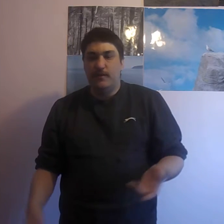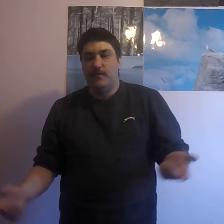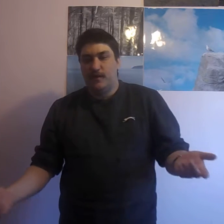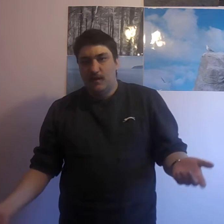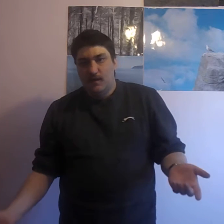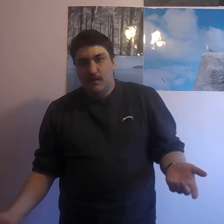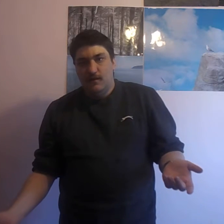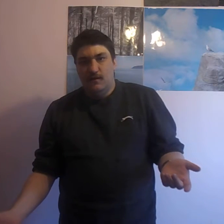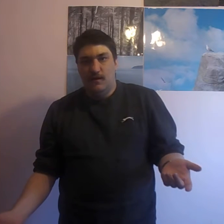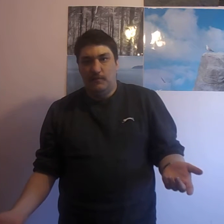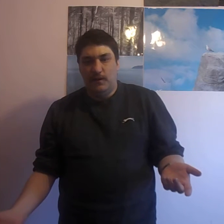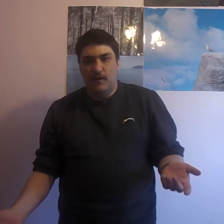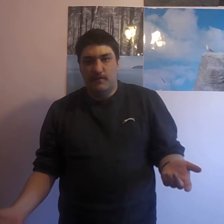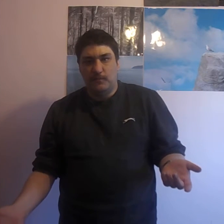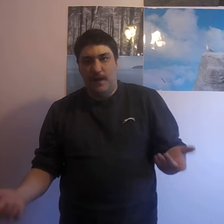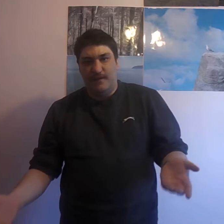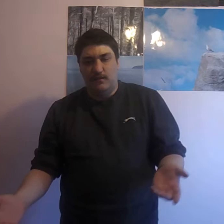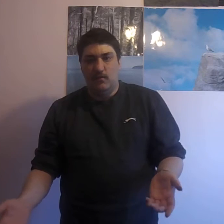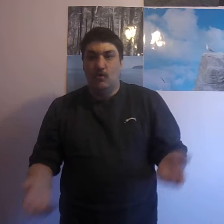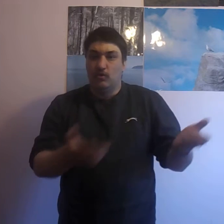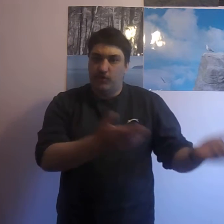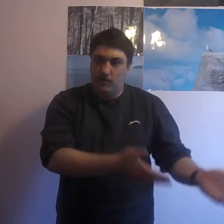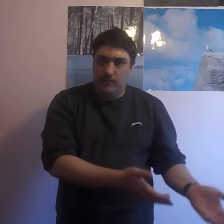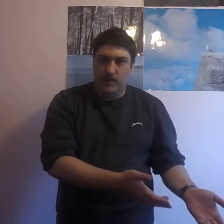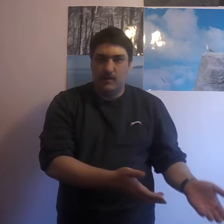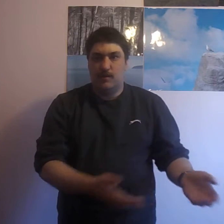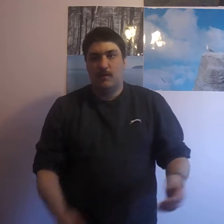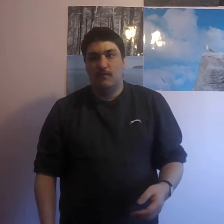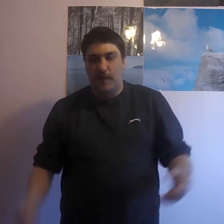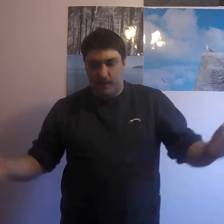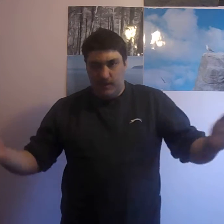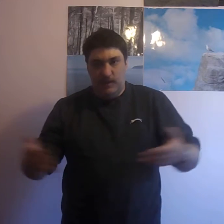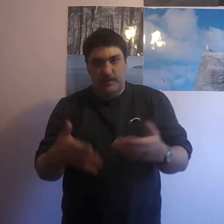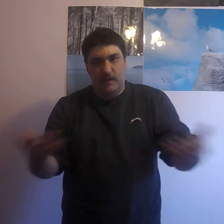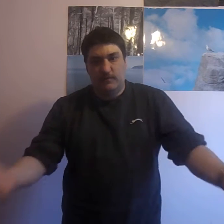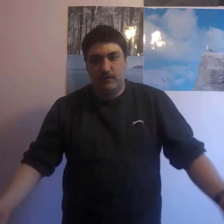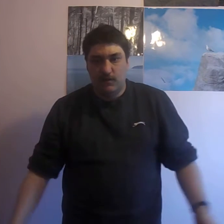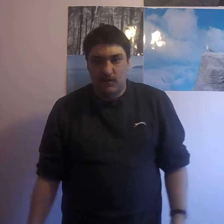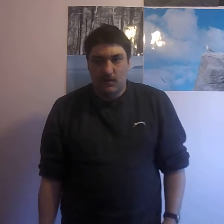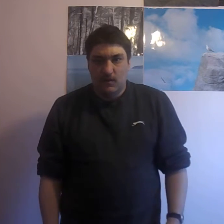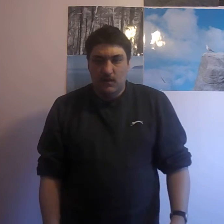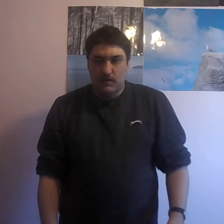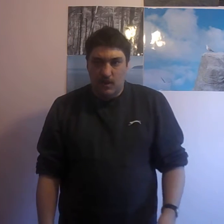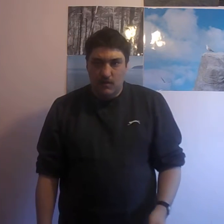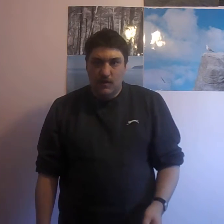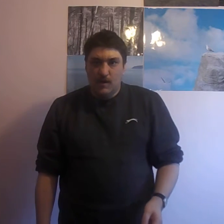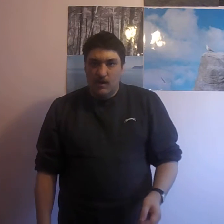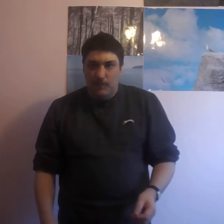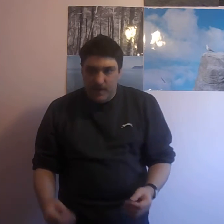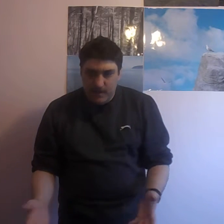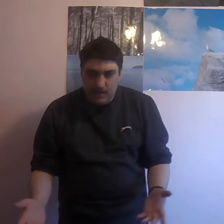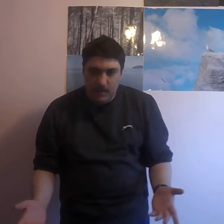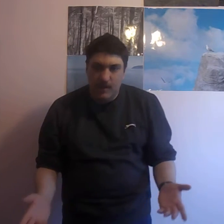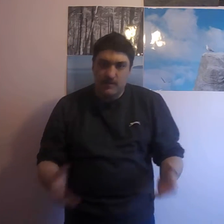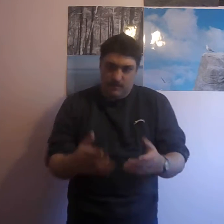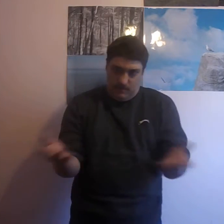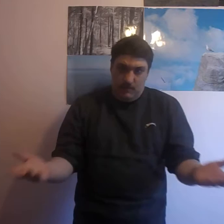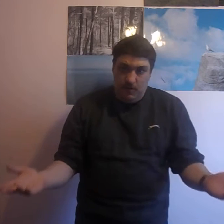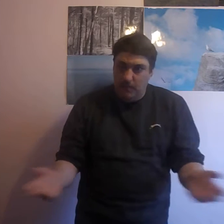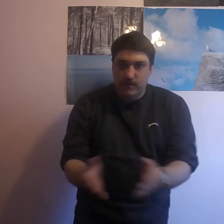as Plants or Zombies, battling it out. So, basically, it's similar, but it's